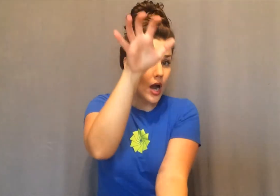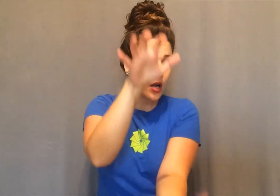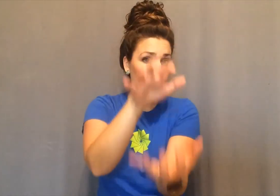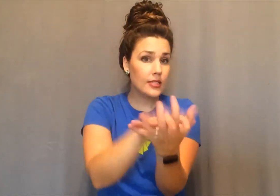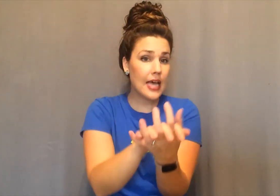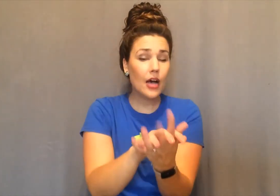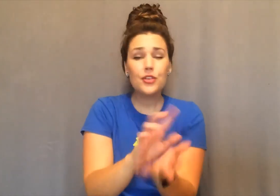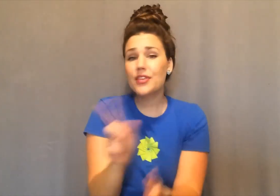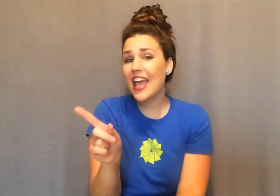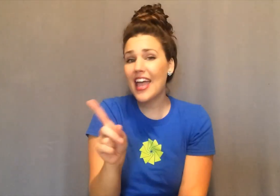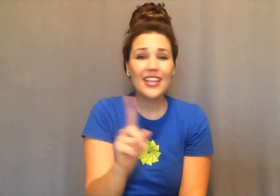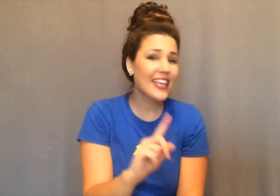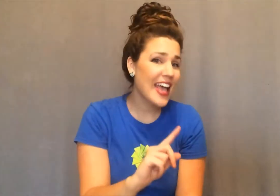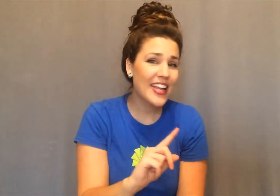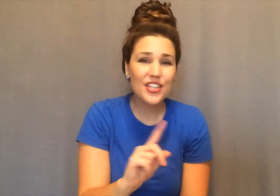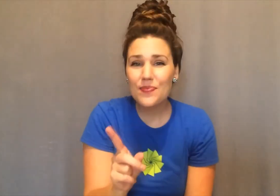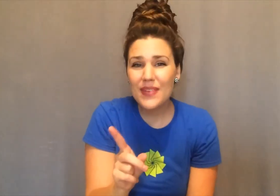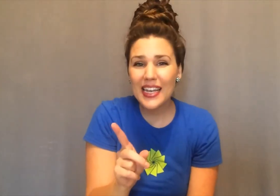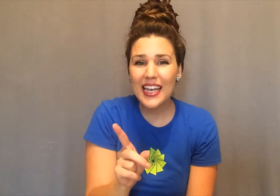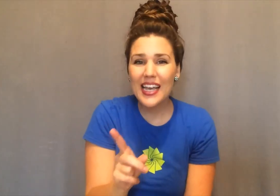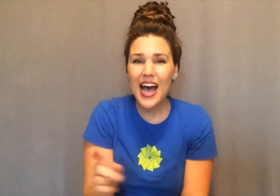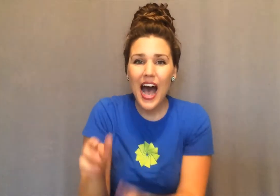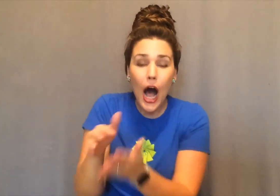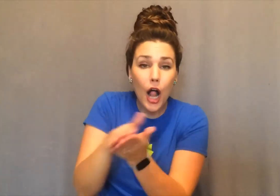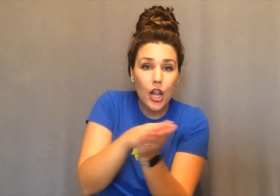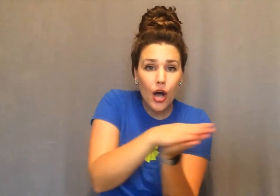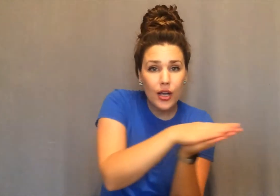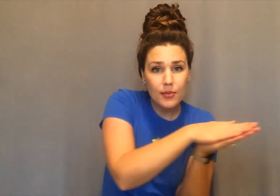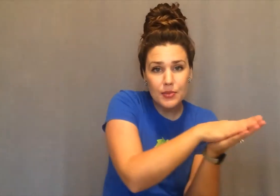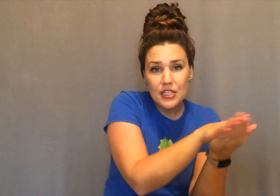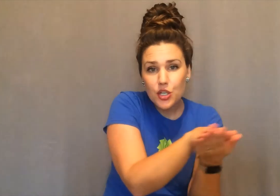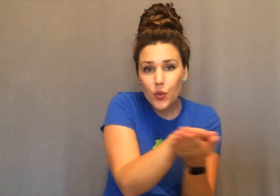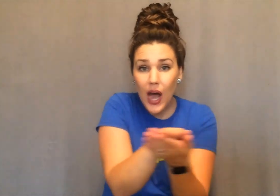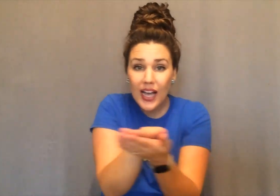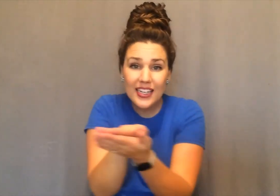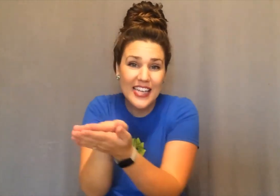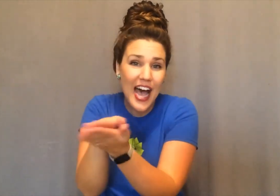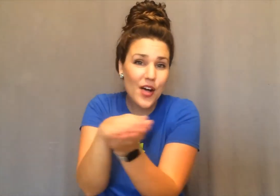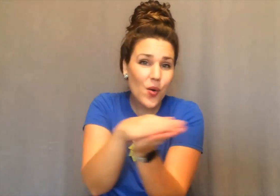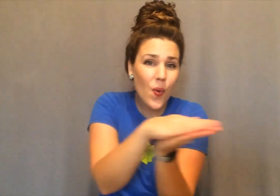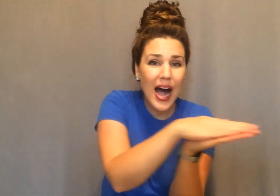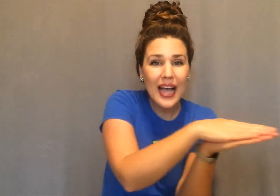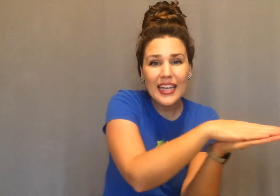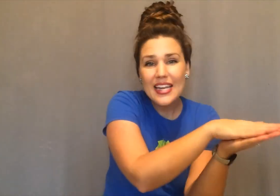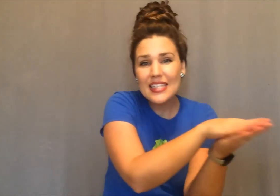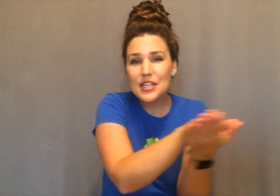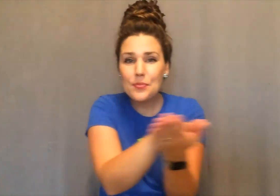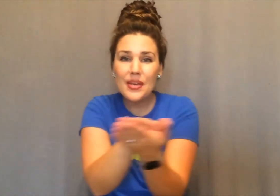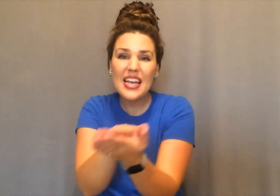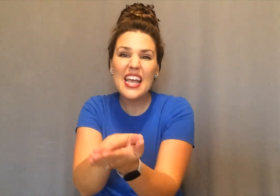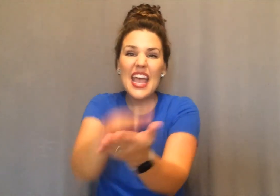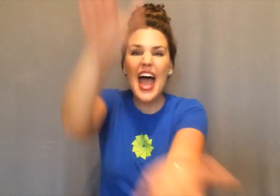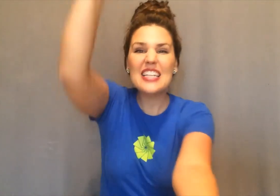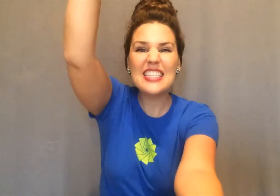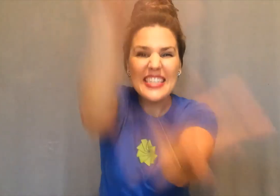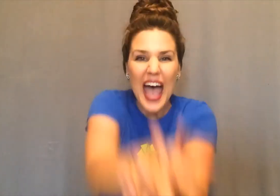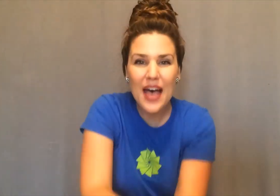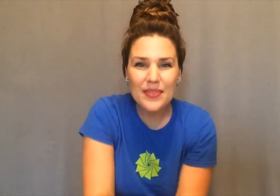Crocodile you can't catch me. Along comes Mr. Crocodile quiet as can be. And snaps